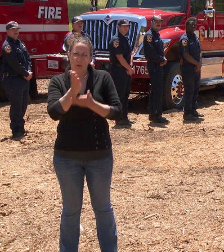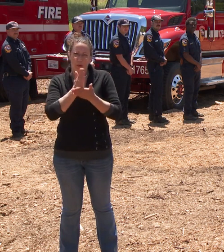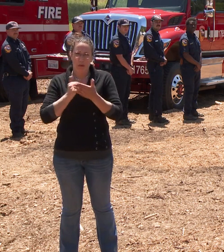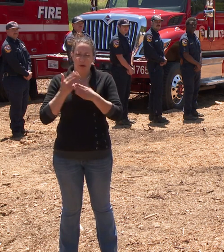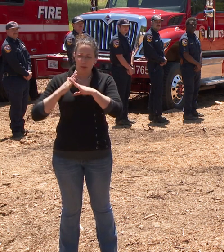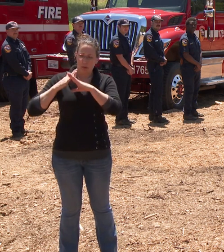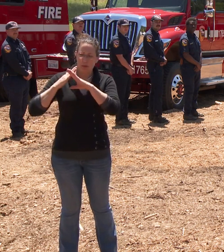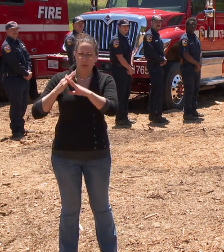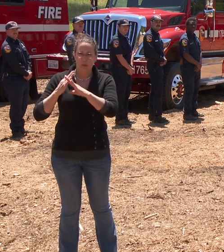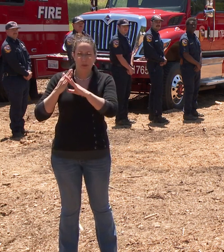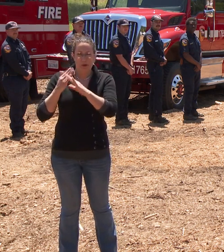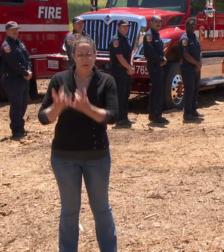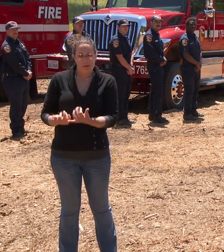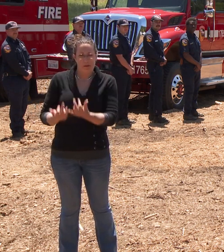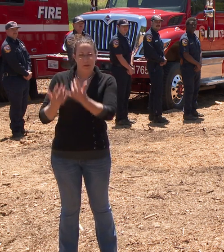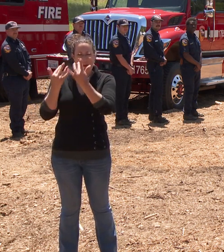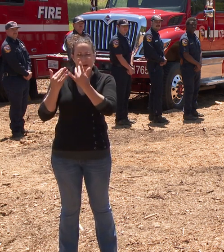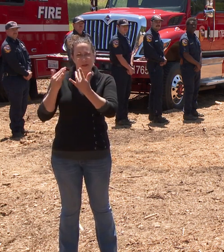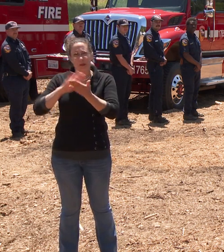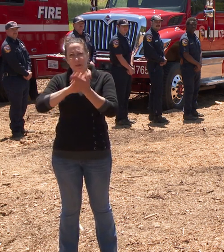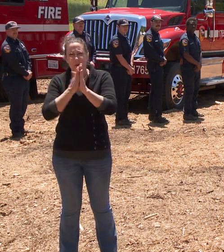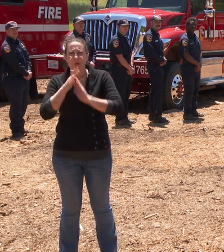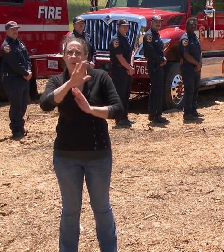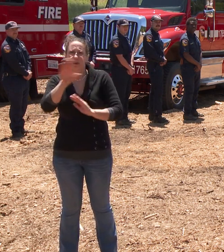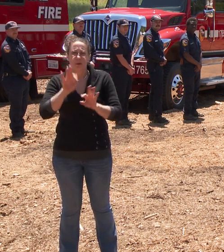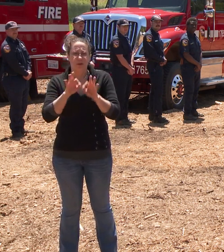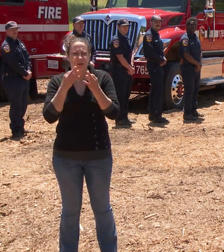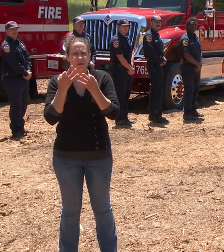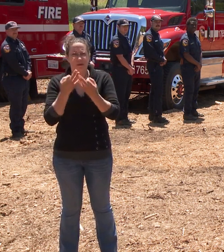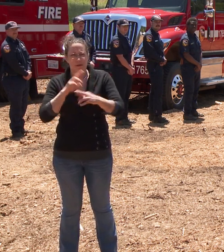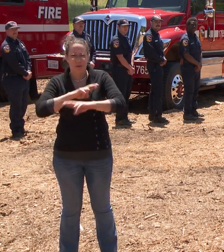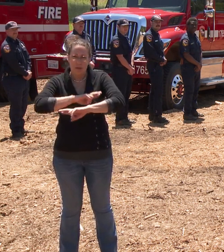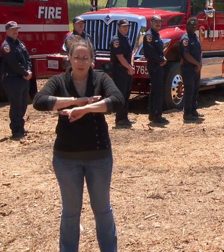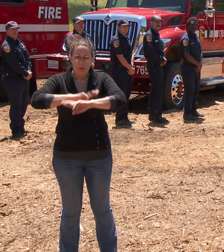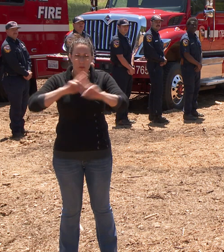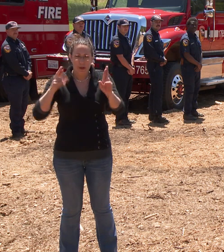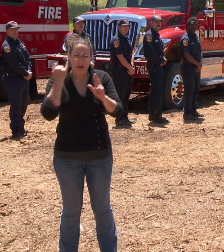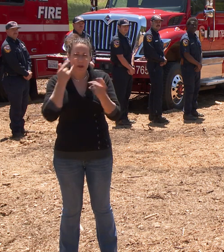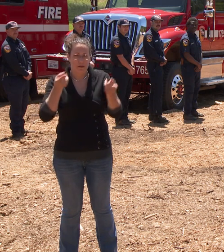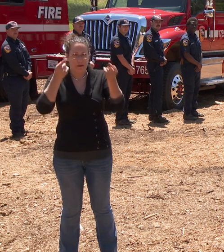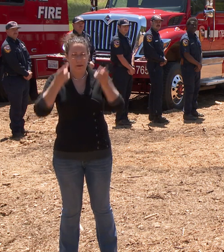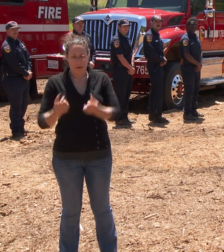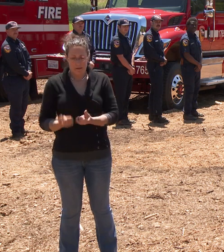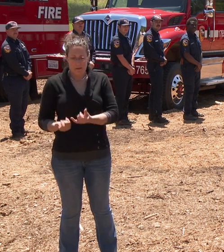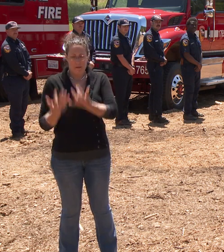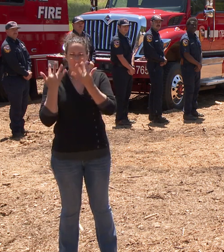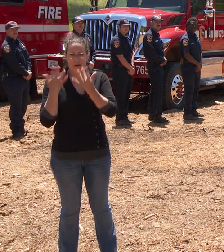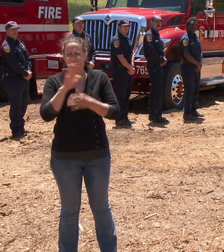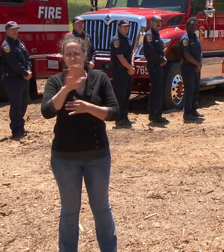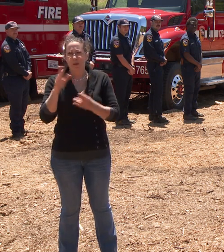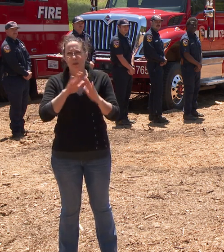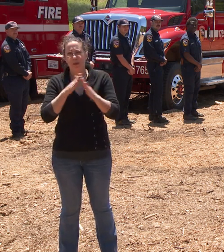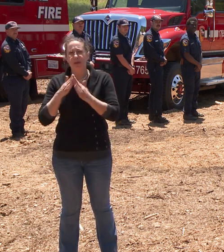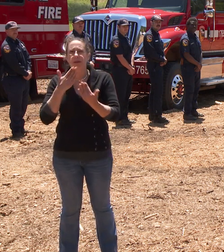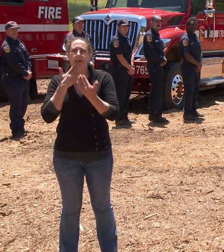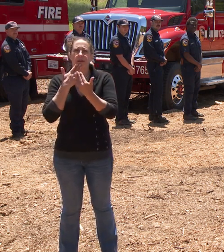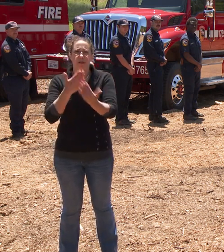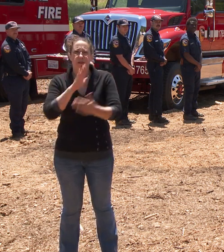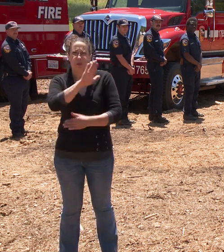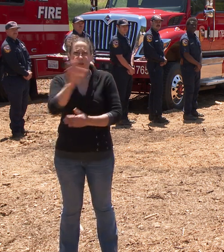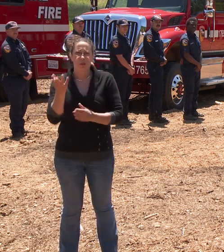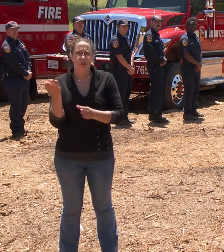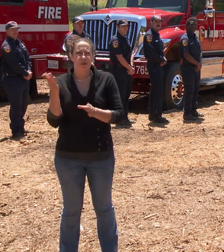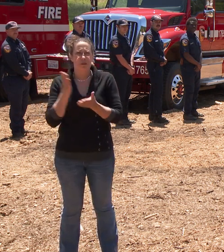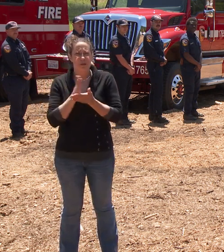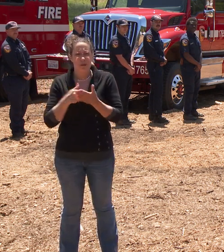wildfires but also to prepare your family for when a fire does occur in your community. Thank you for doing your part to help Cal